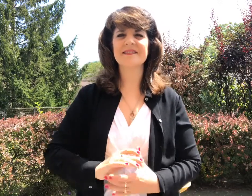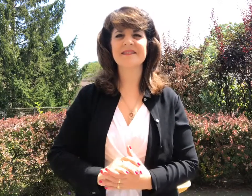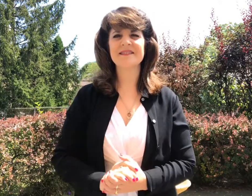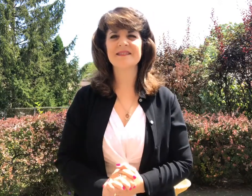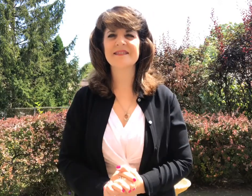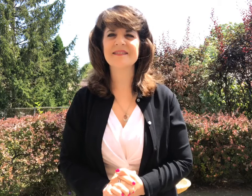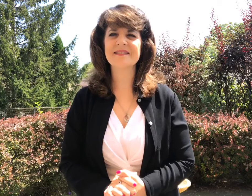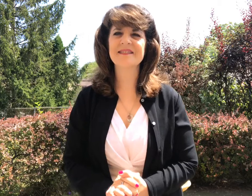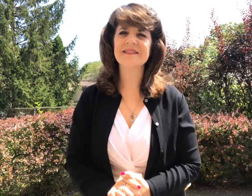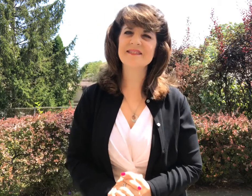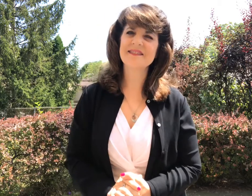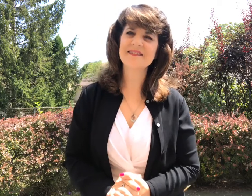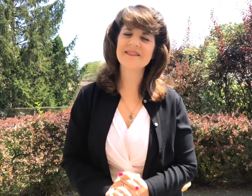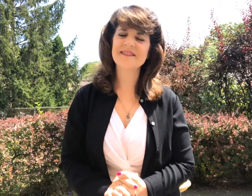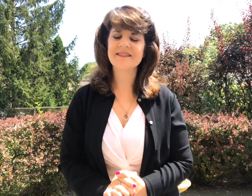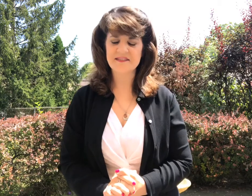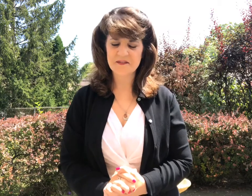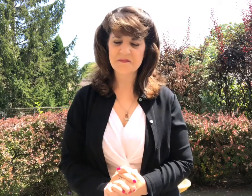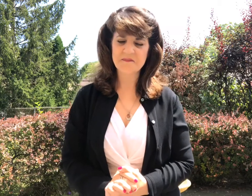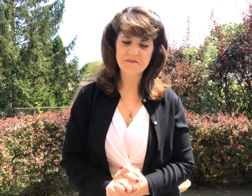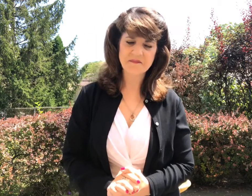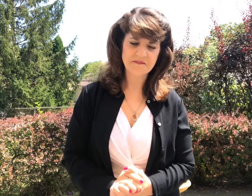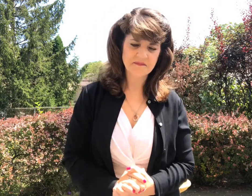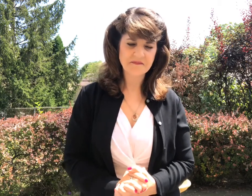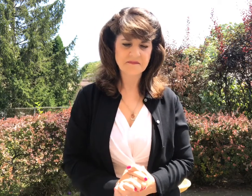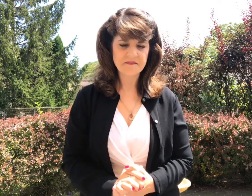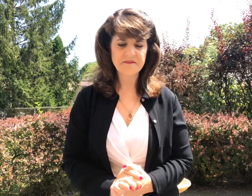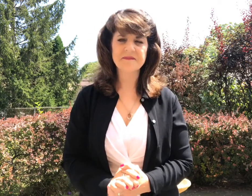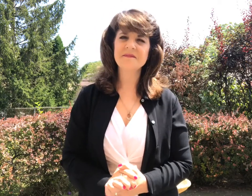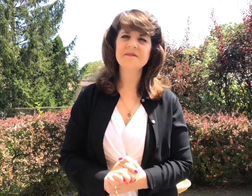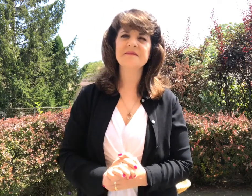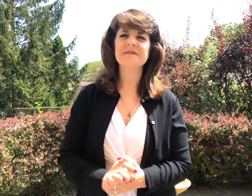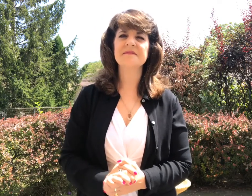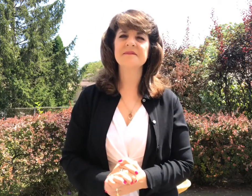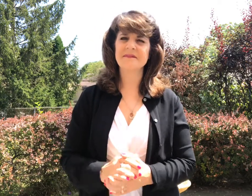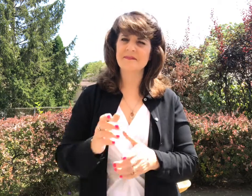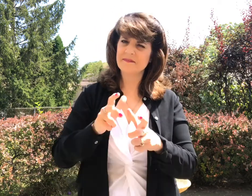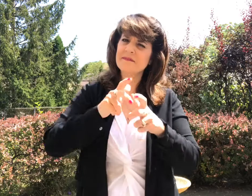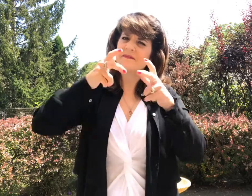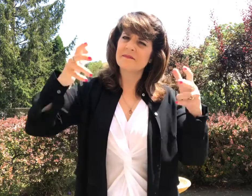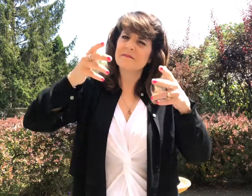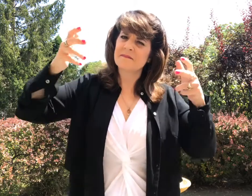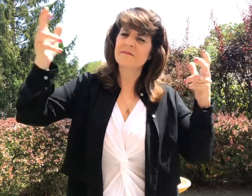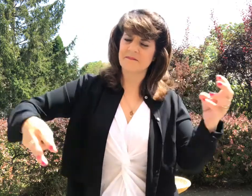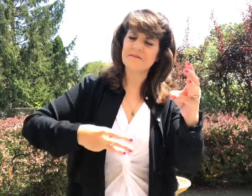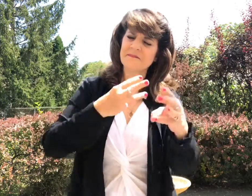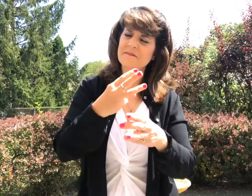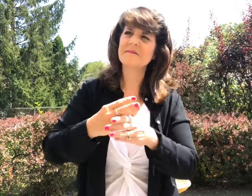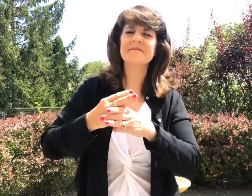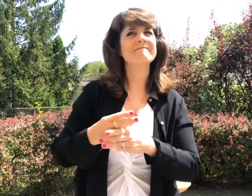it was a big, big world, but